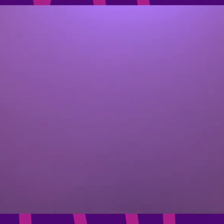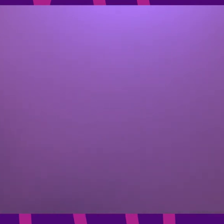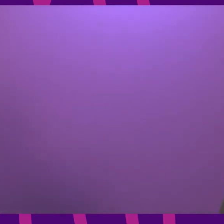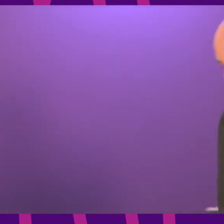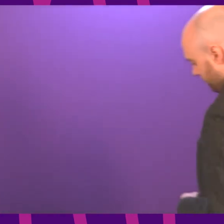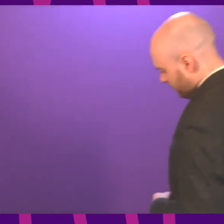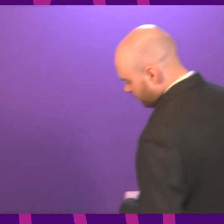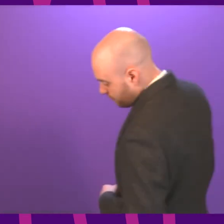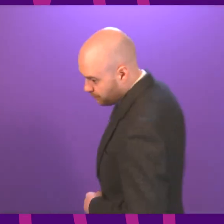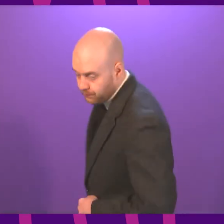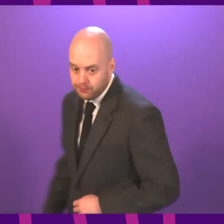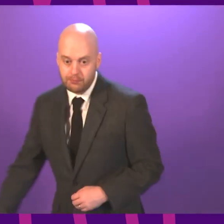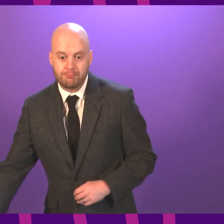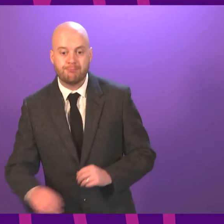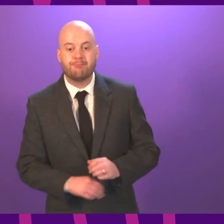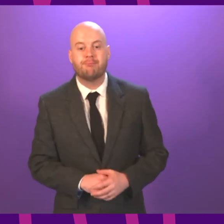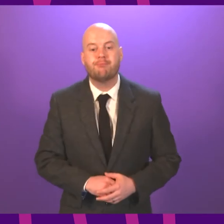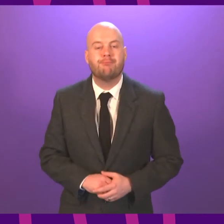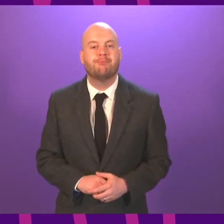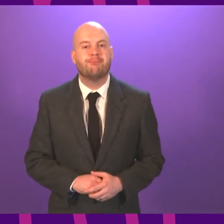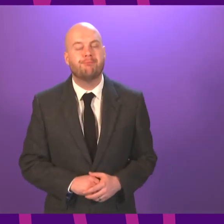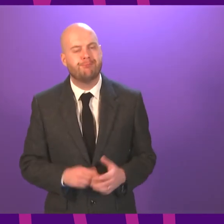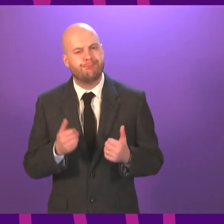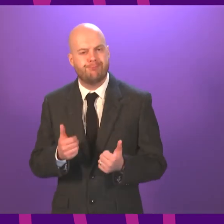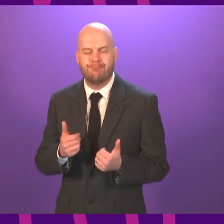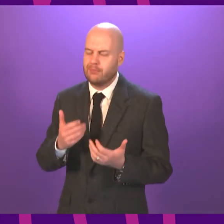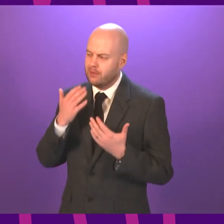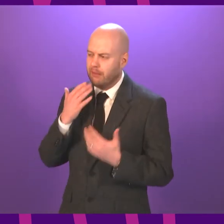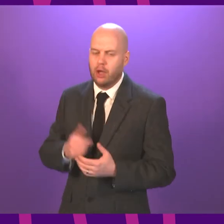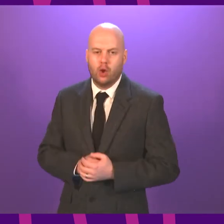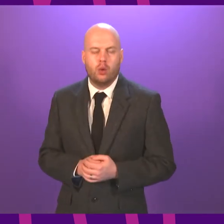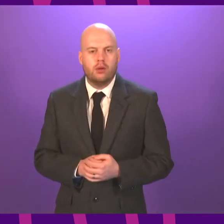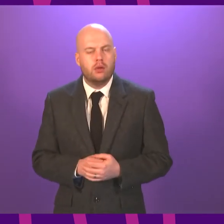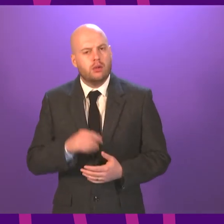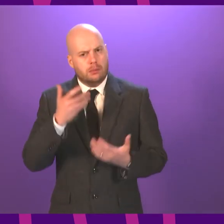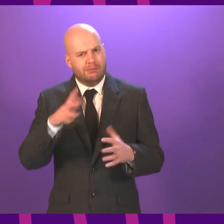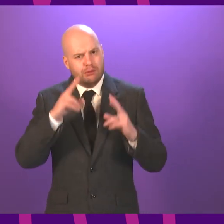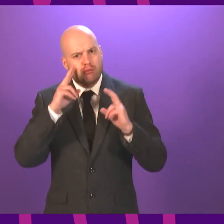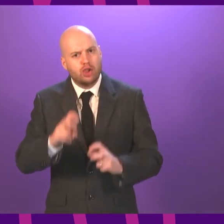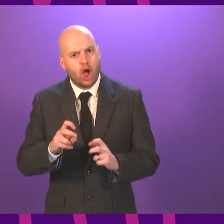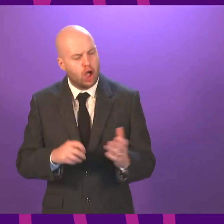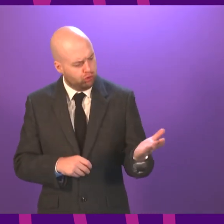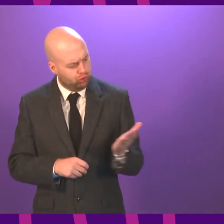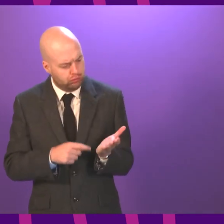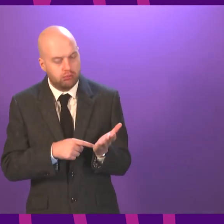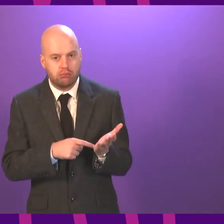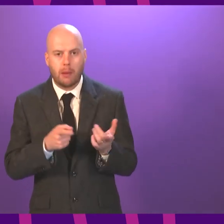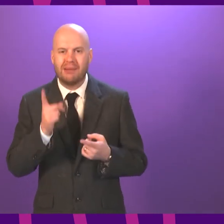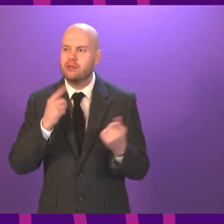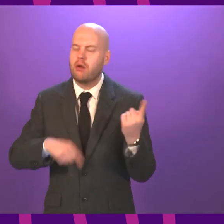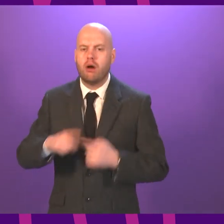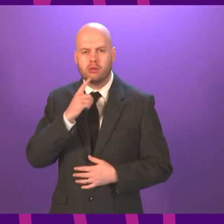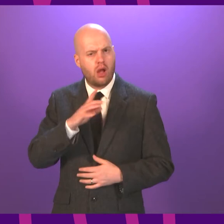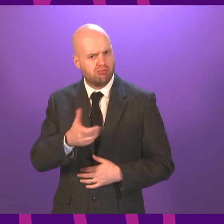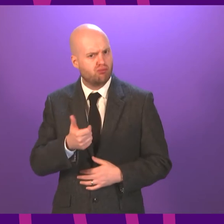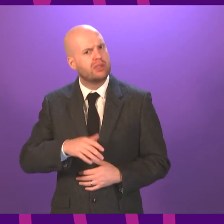Thank you. When we highlighted devastating research 18 months ago, ministers told us they were very satisfied with the mental health support available for officers.